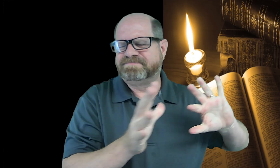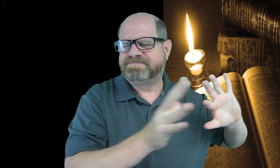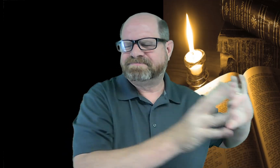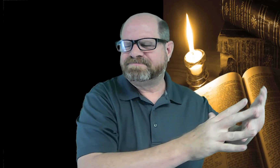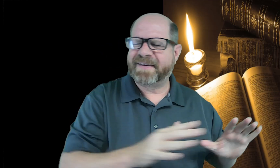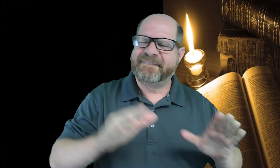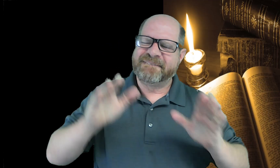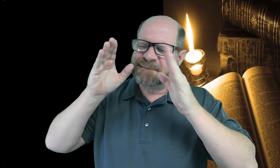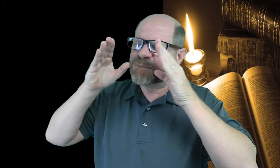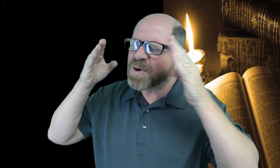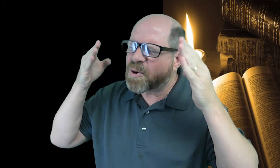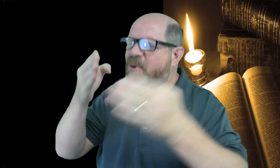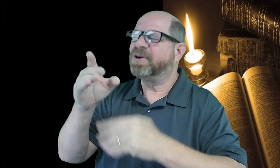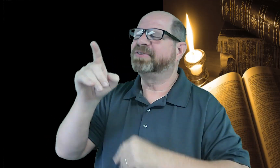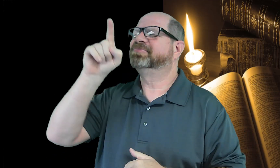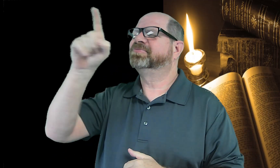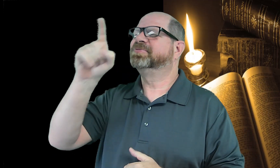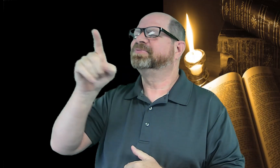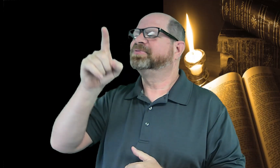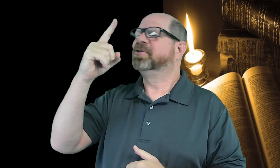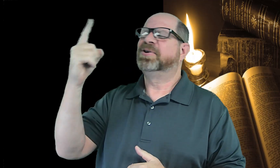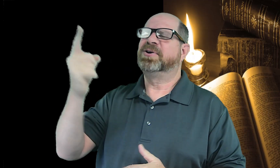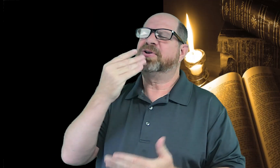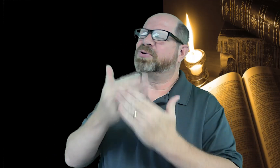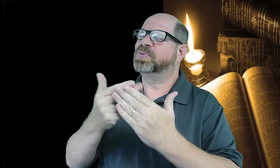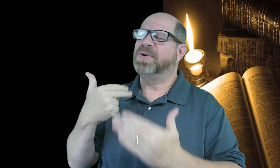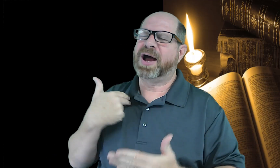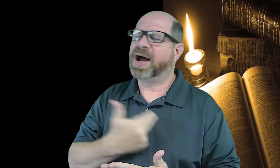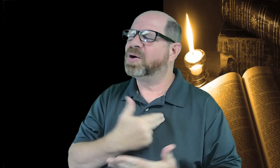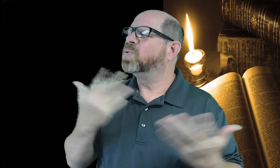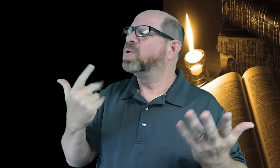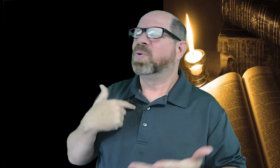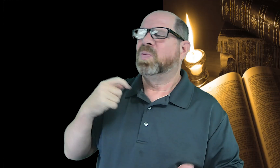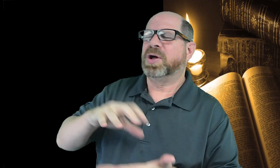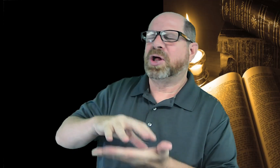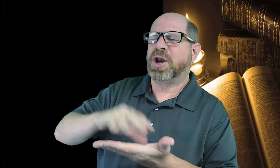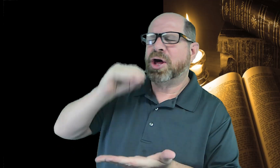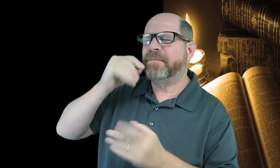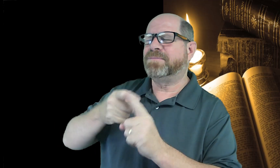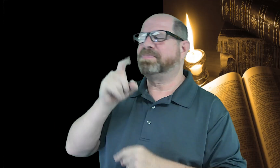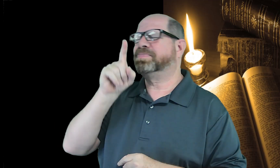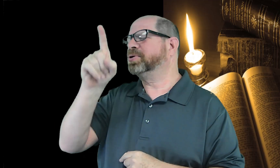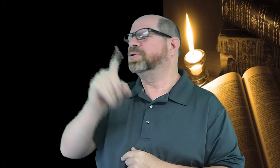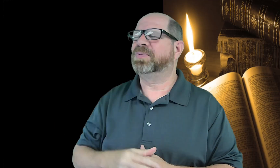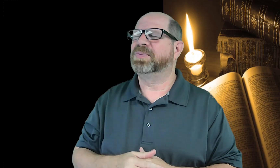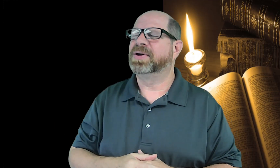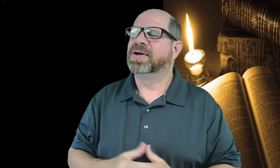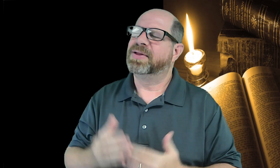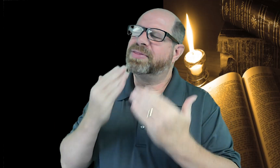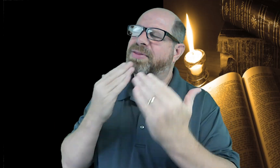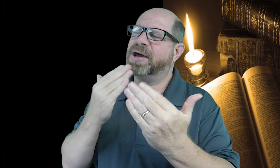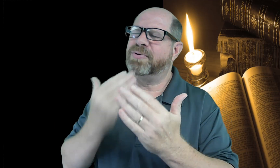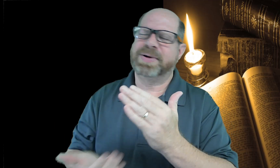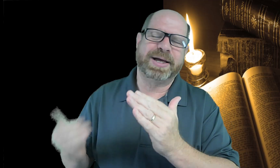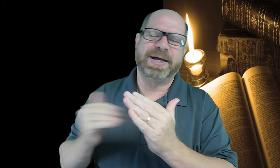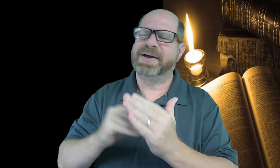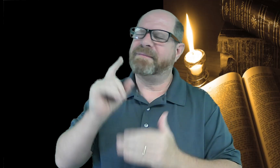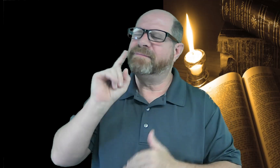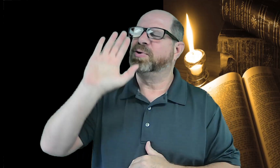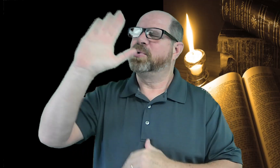worse and worse, but we don't want to think about that. We push that aside and look to you. We want to learn from you. Thank